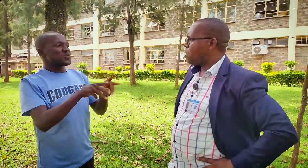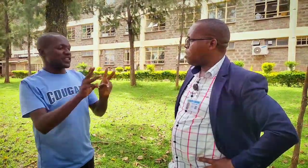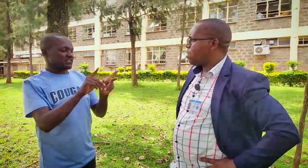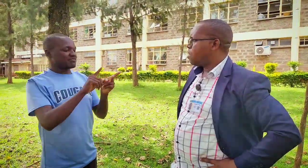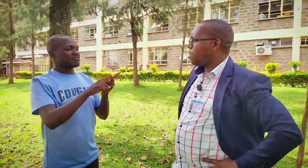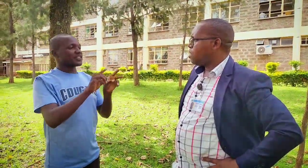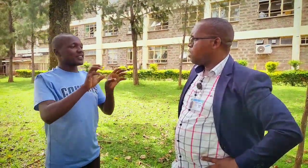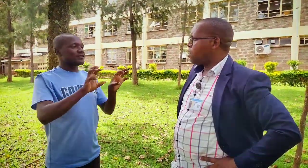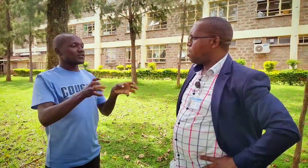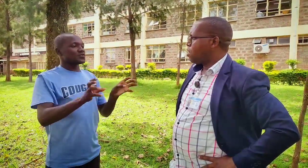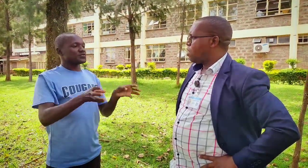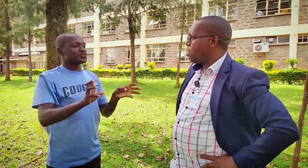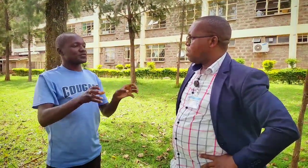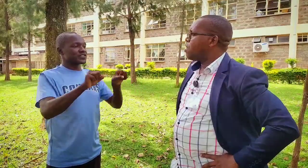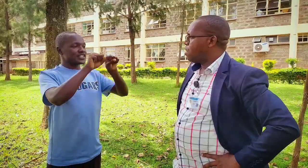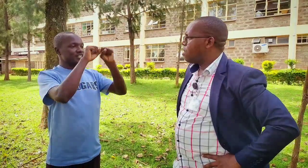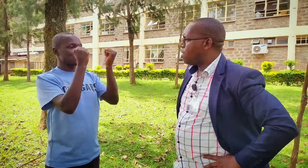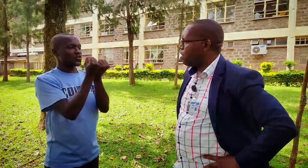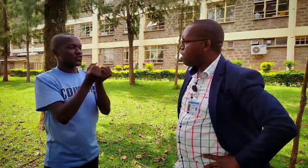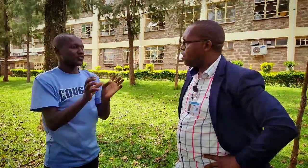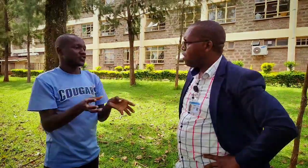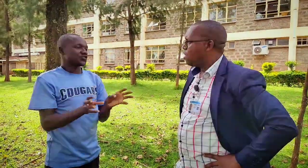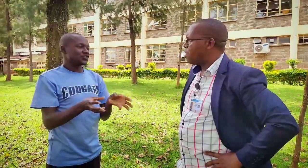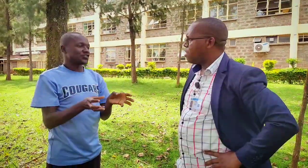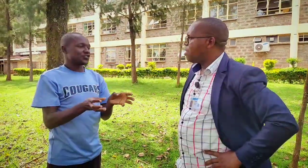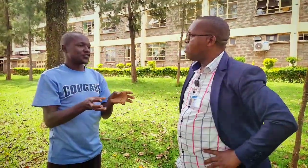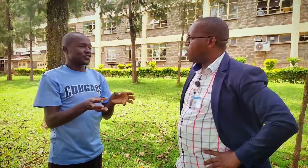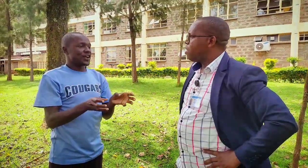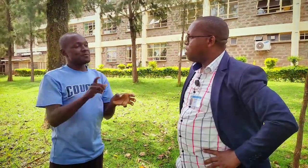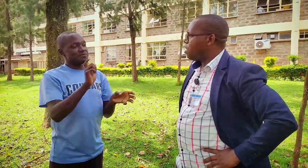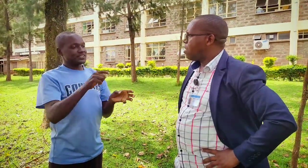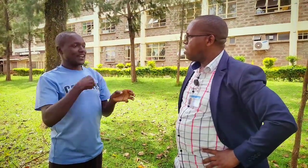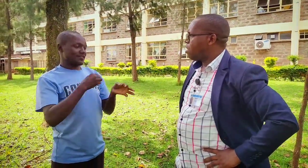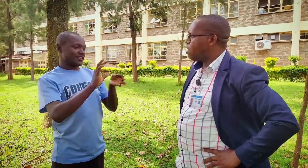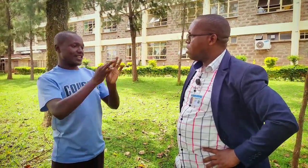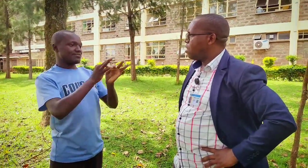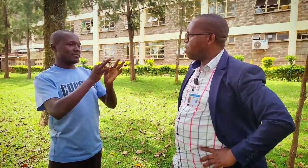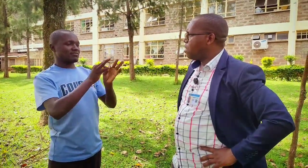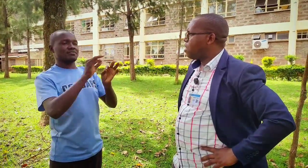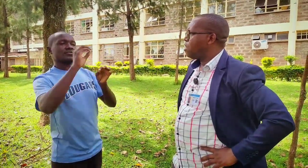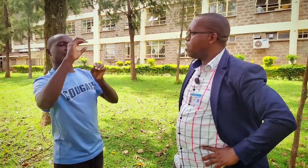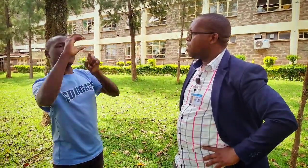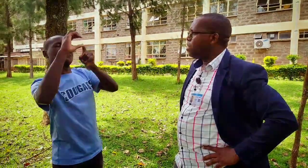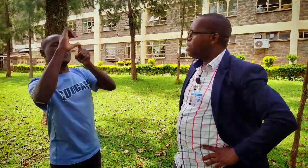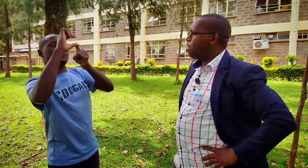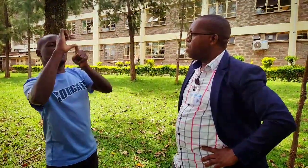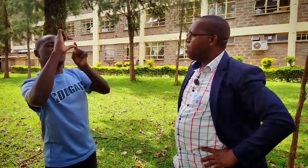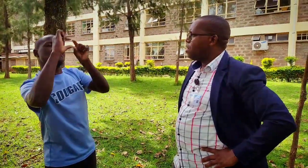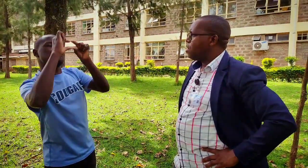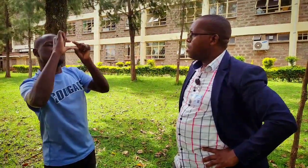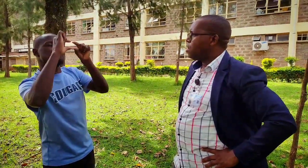in social media for example the interpreter on tv